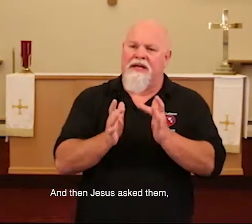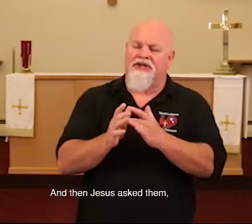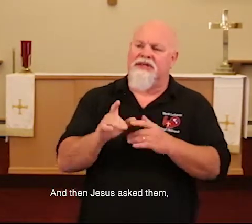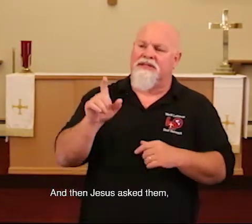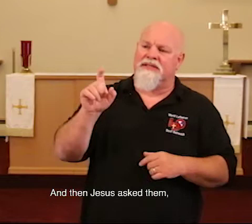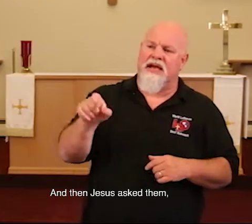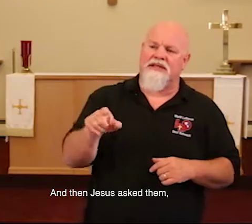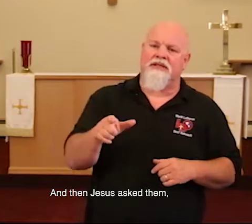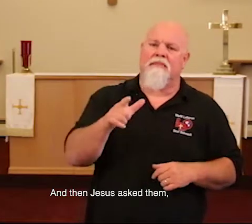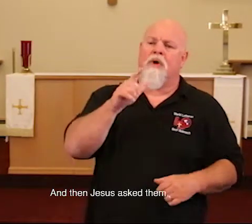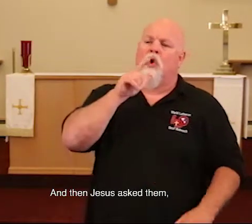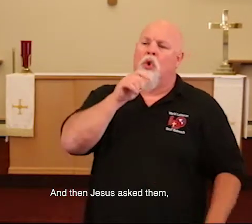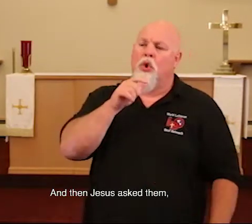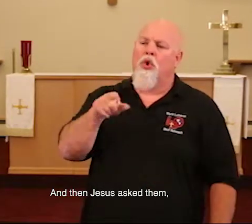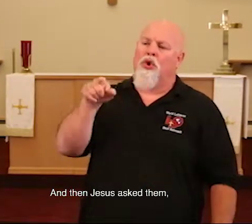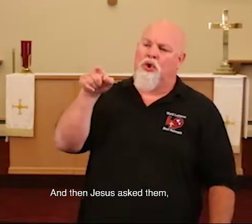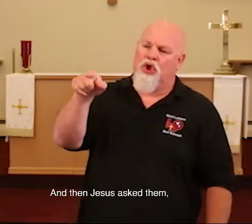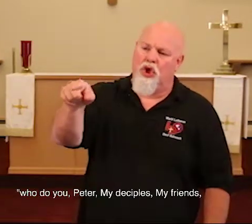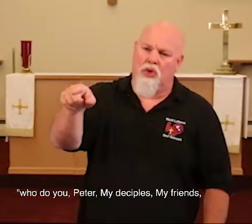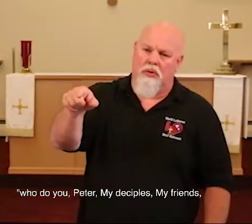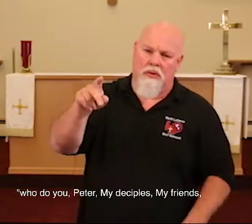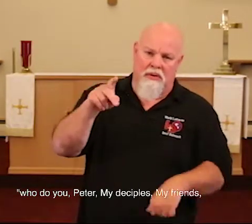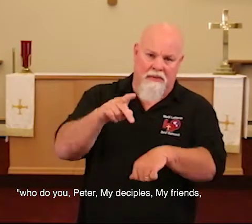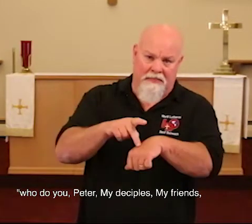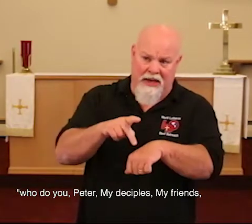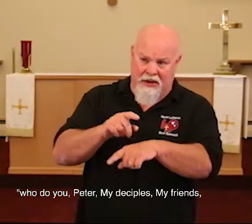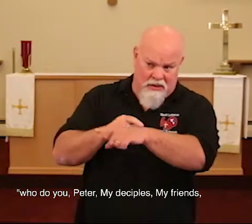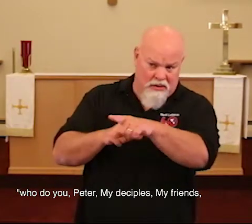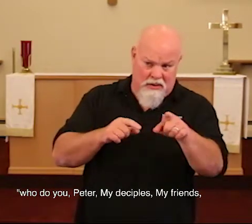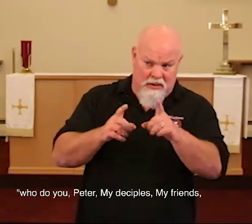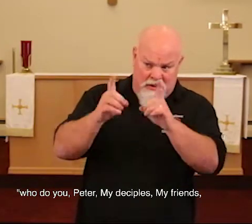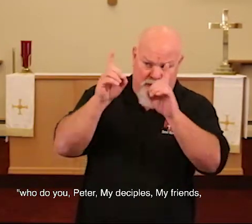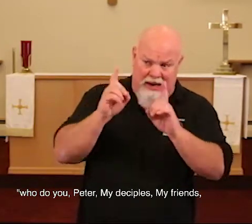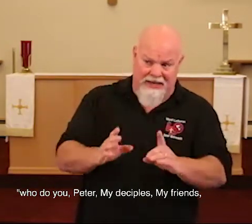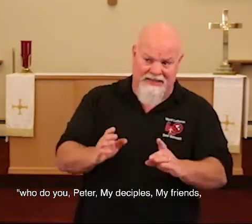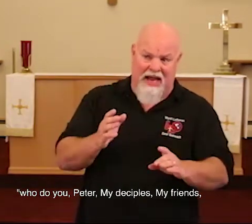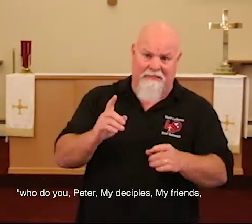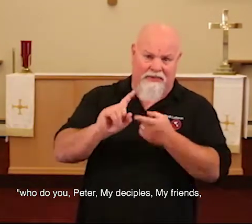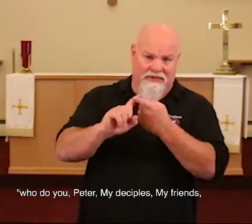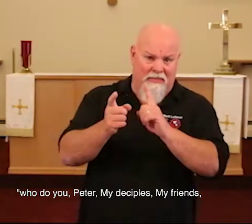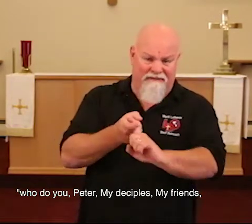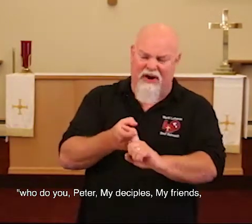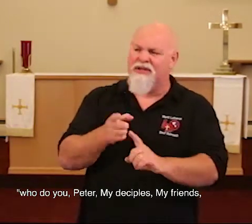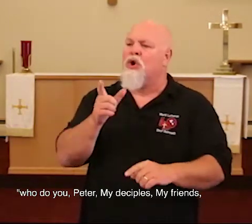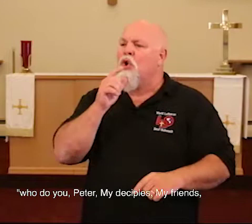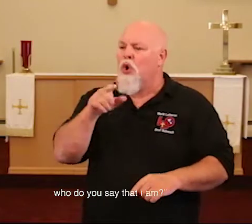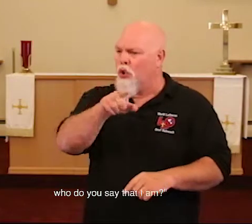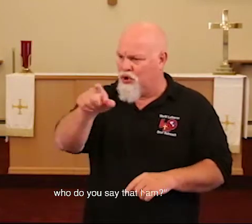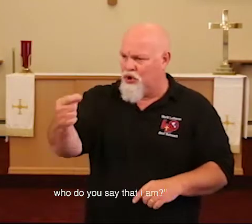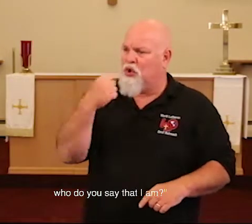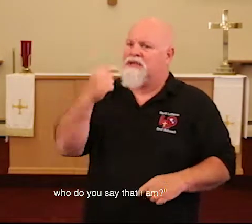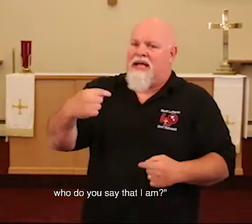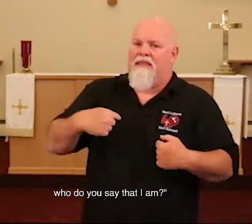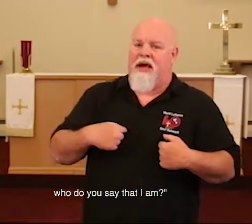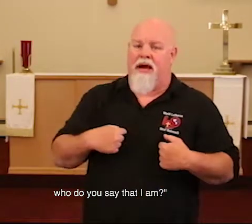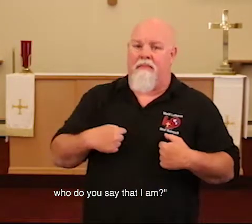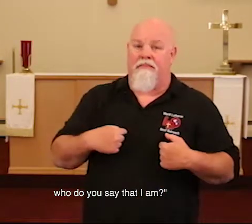then Jesus asked them, who do you, Peter, my disciples, my friends, who do you say that I am?